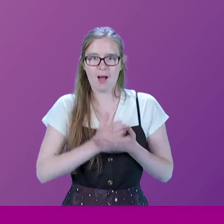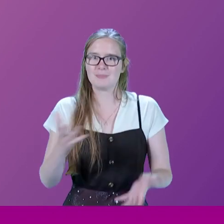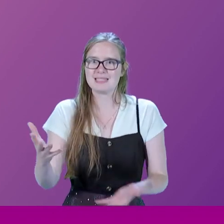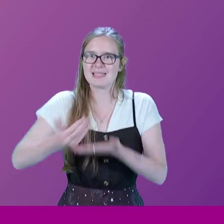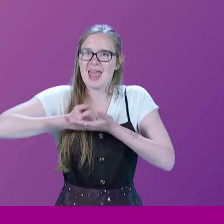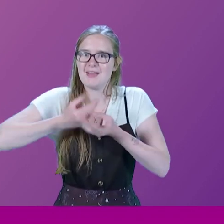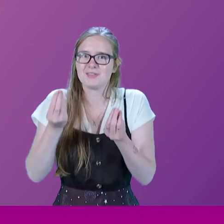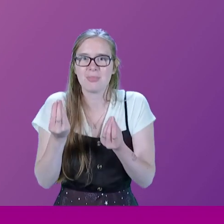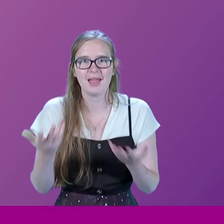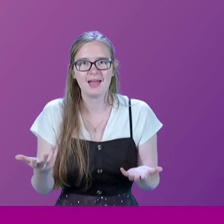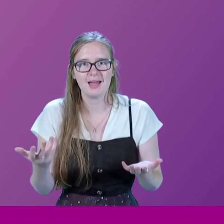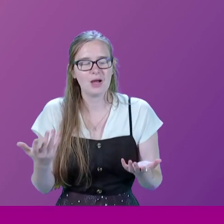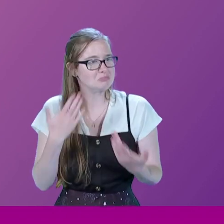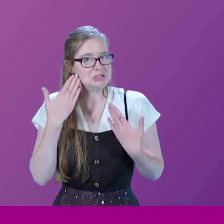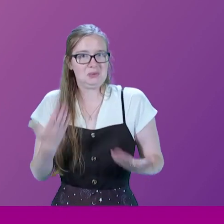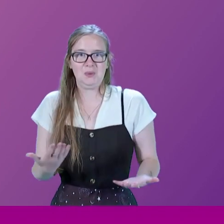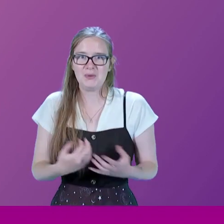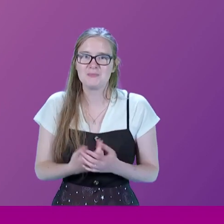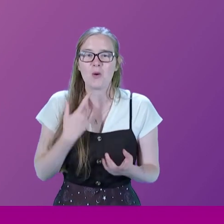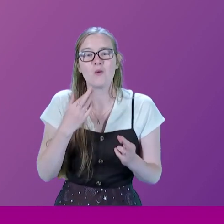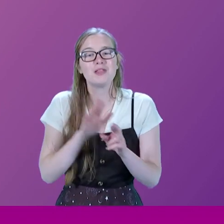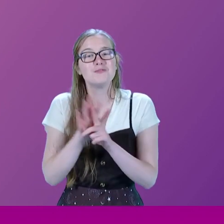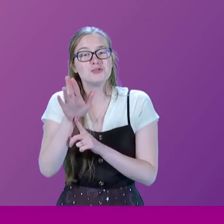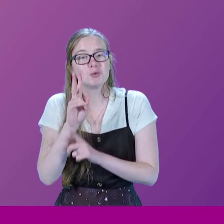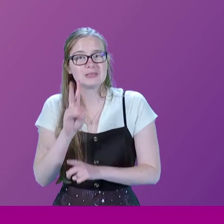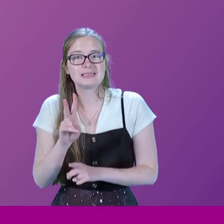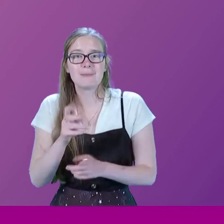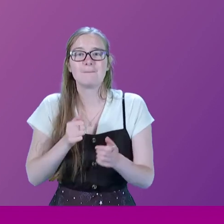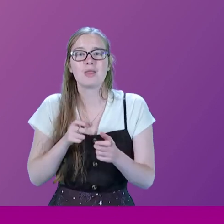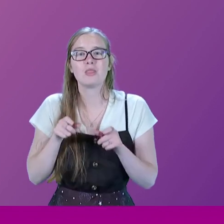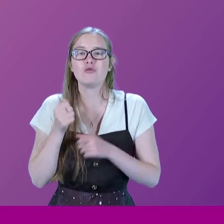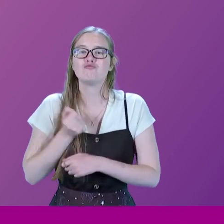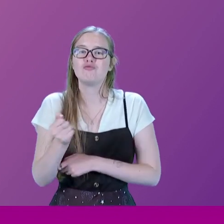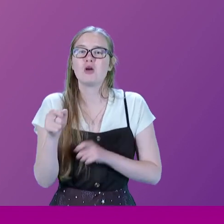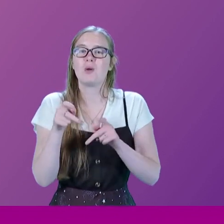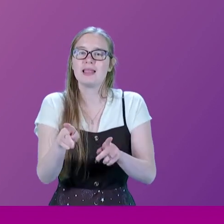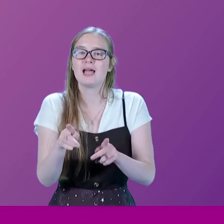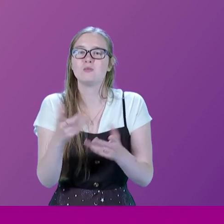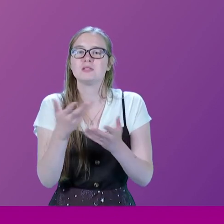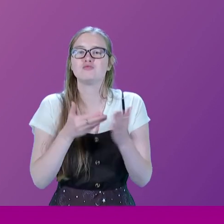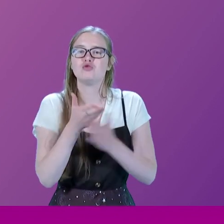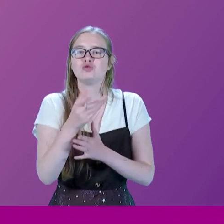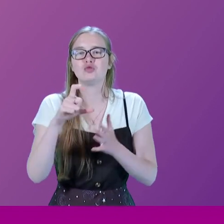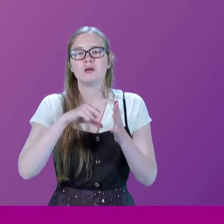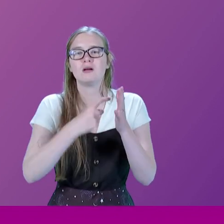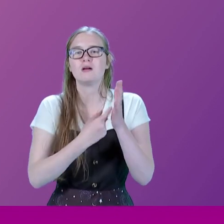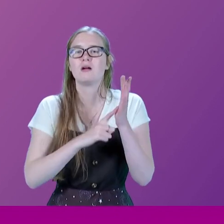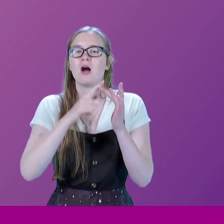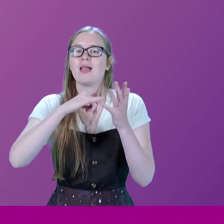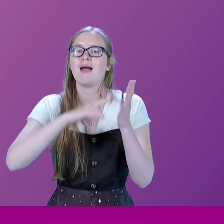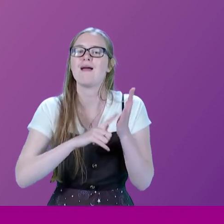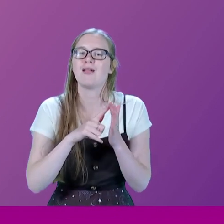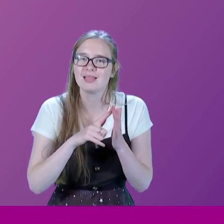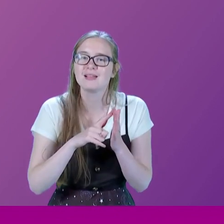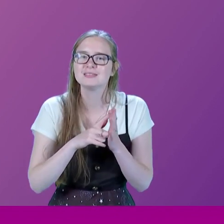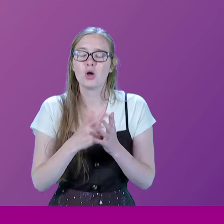But hopefully we'll see perhaps more of that in the future. But the railway line in question was the settle to Carlisle railway line. And